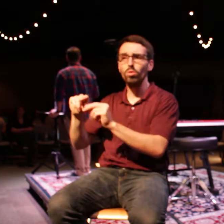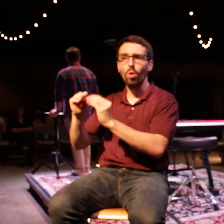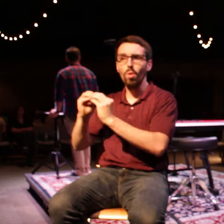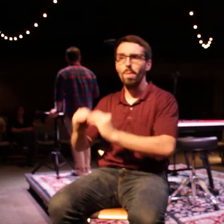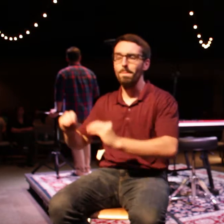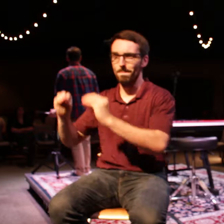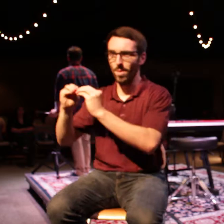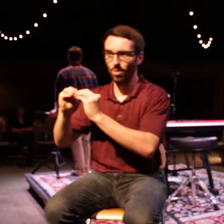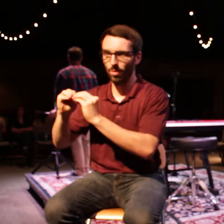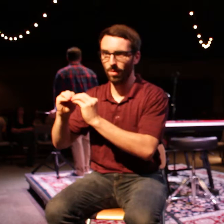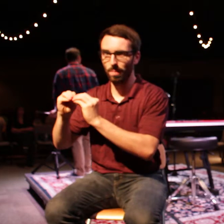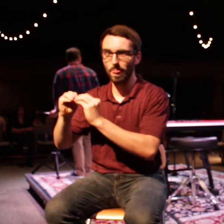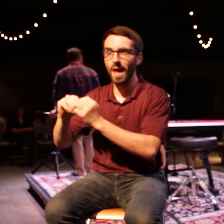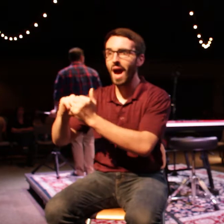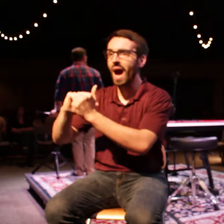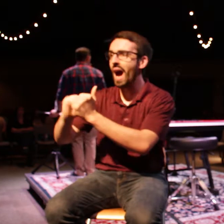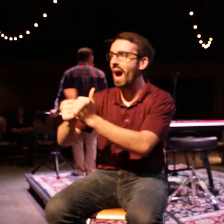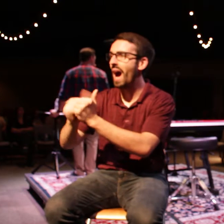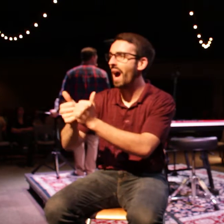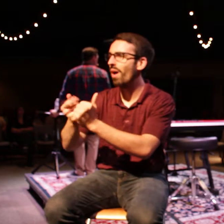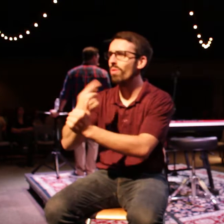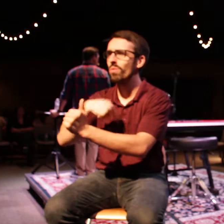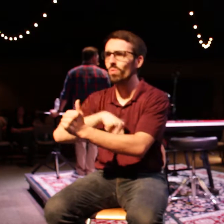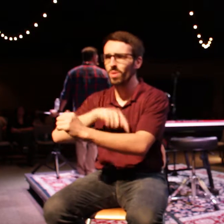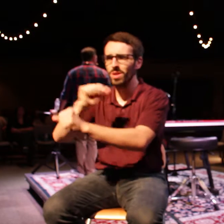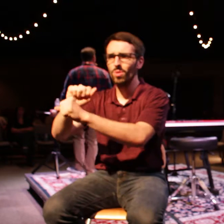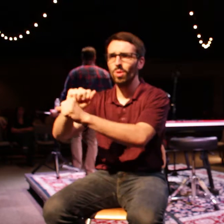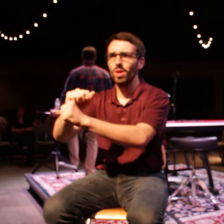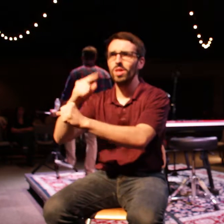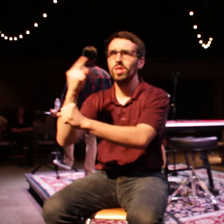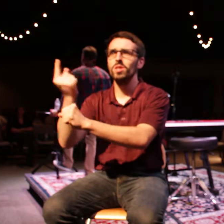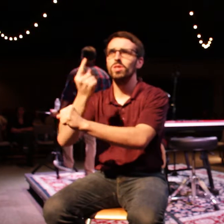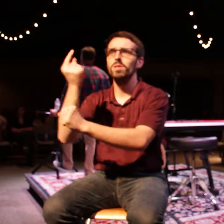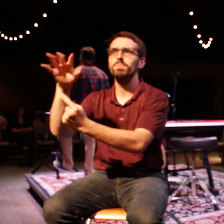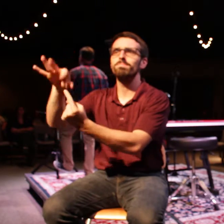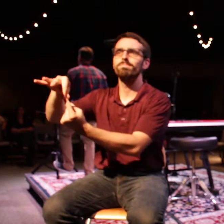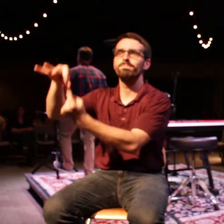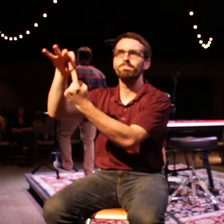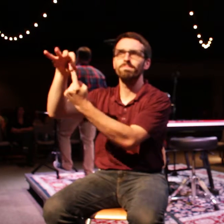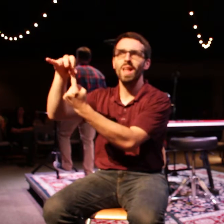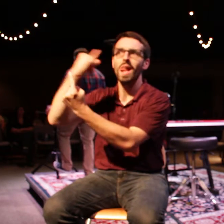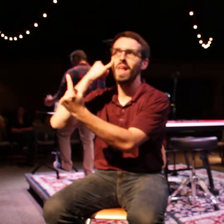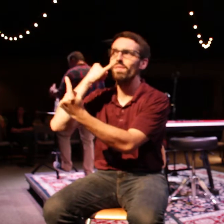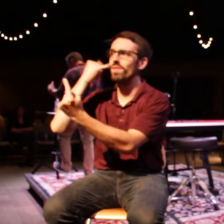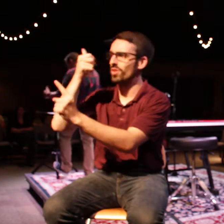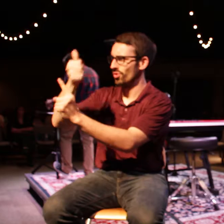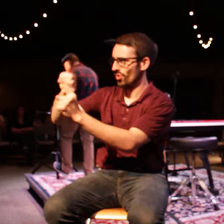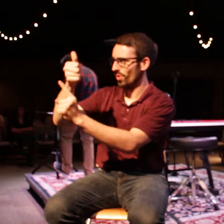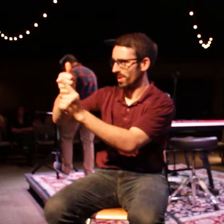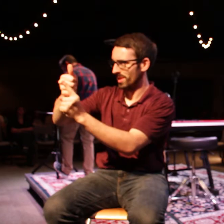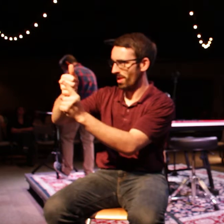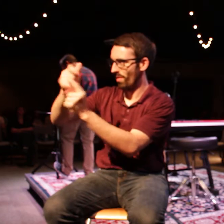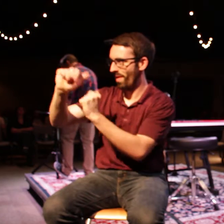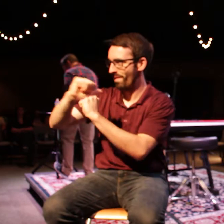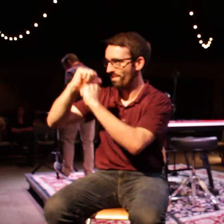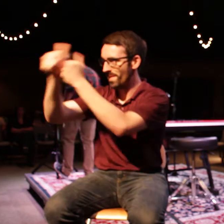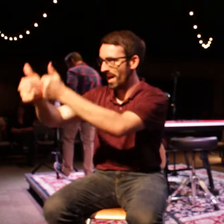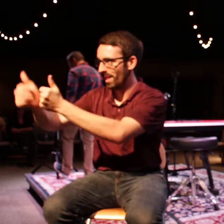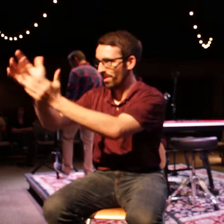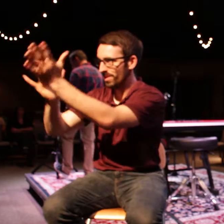different about the way in which we work. If you're a follower of Jesus, there's something different about the way you work. Look at this. This is